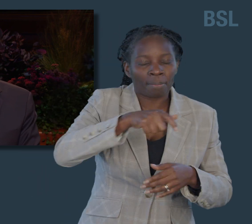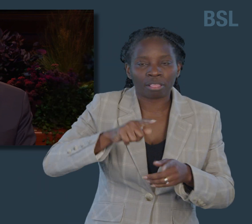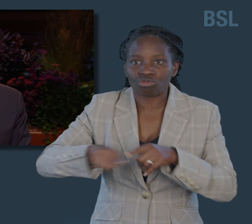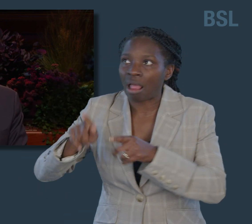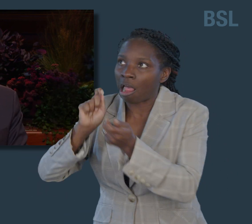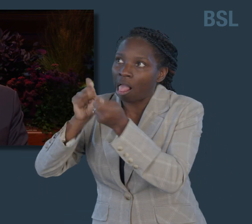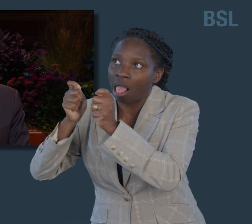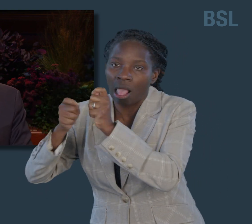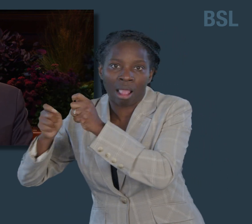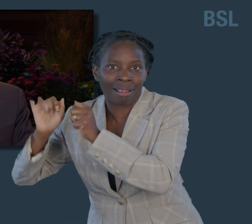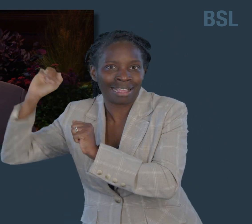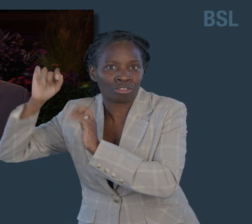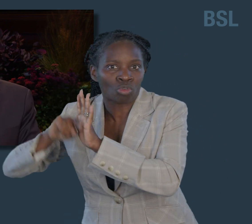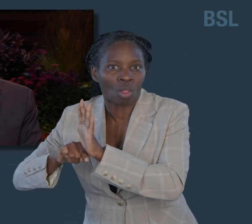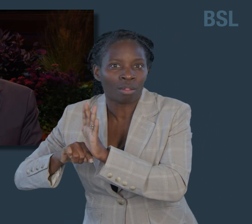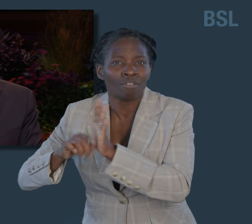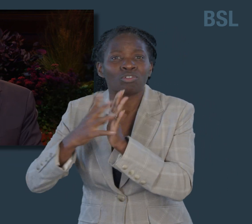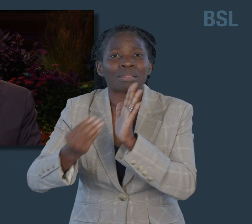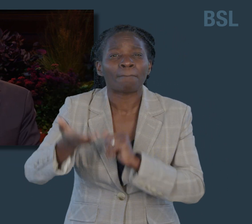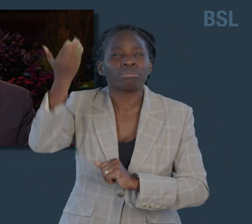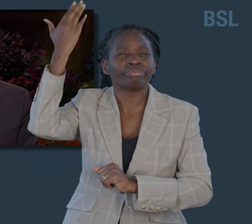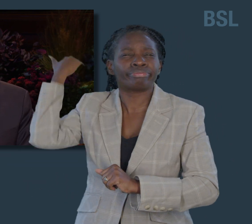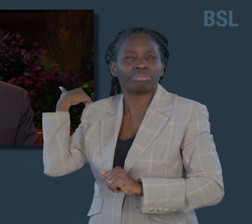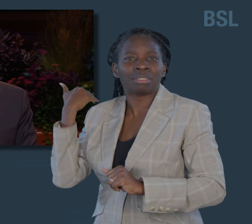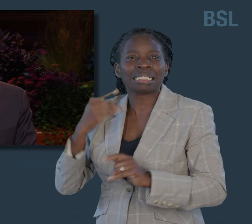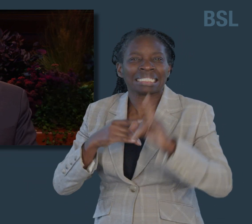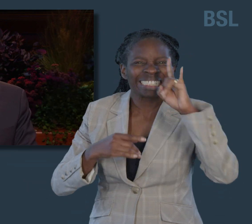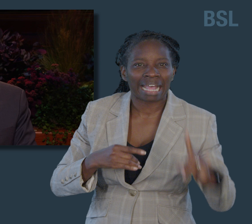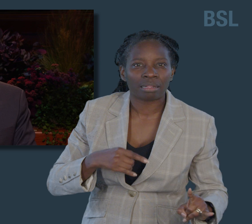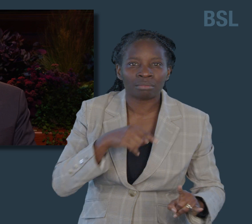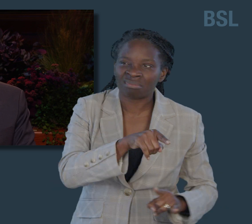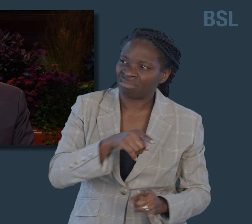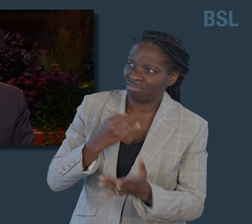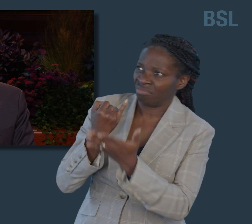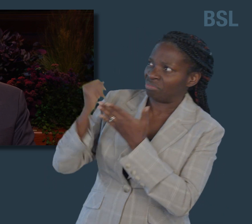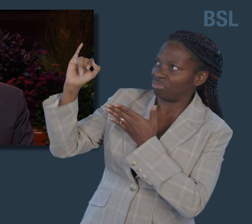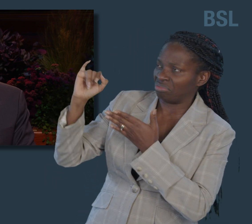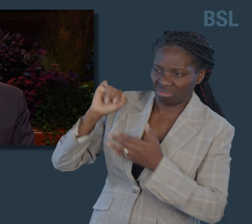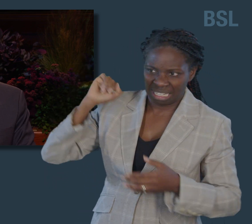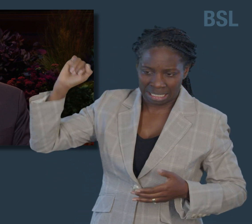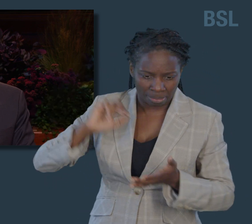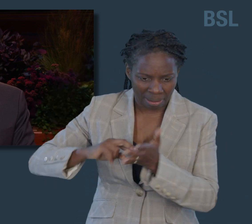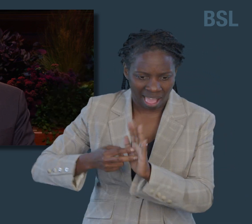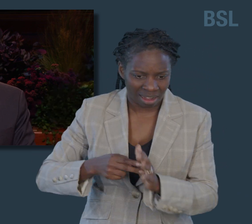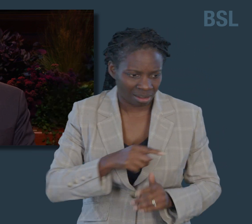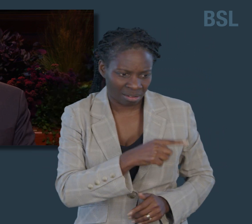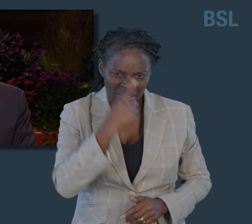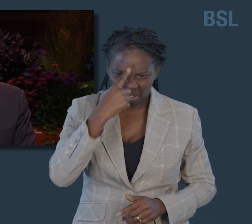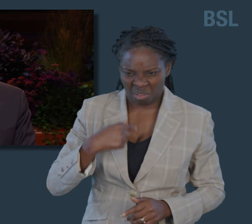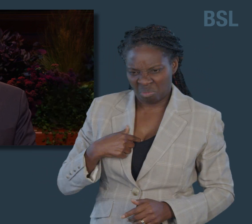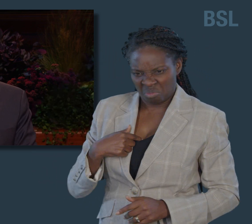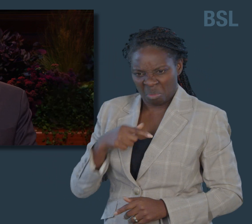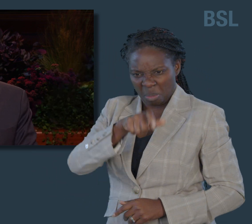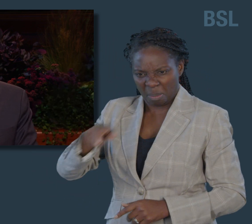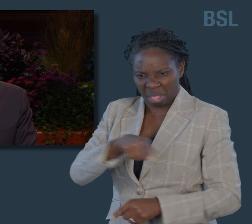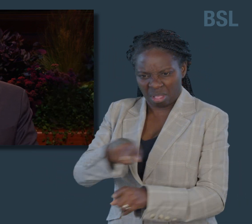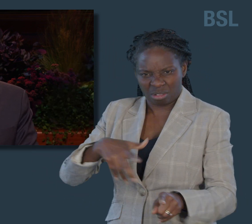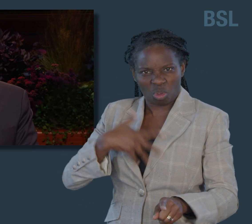began, when Satan rebelled against God's plan, seeking selfishly to destroy human agency. Following